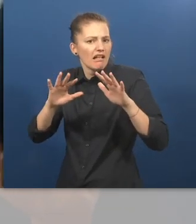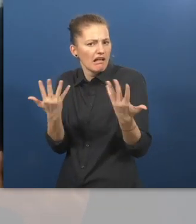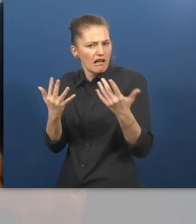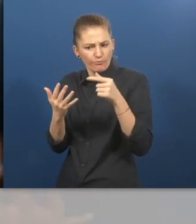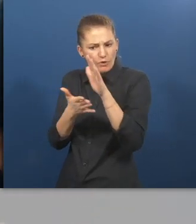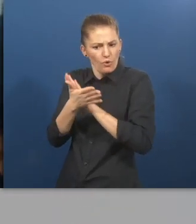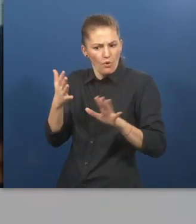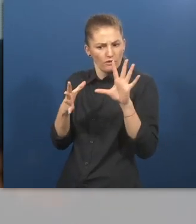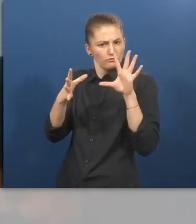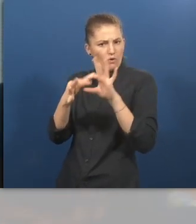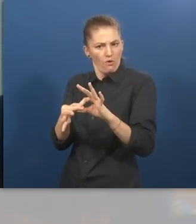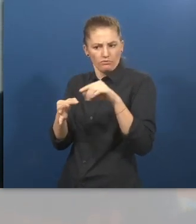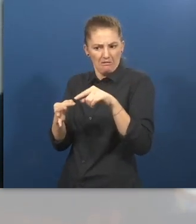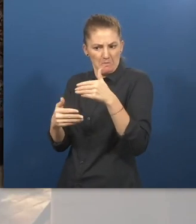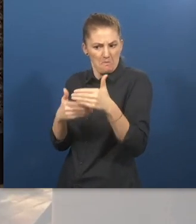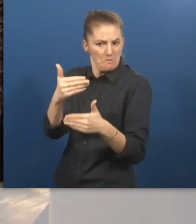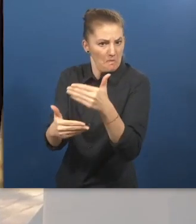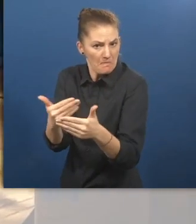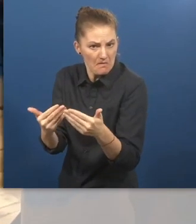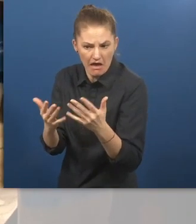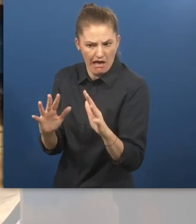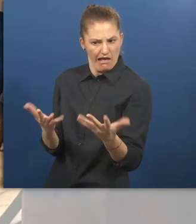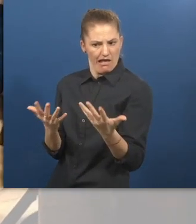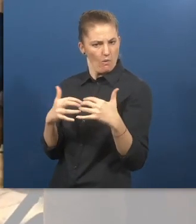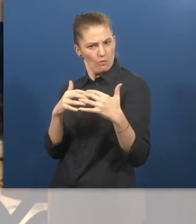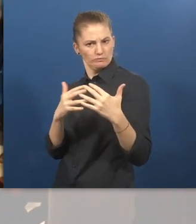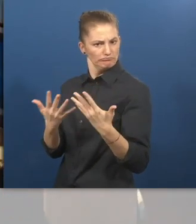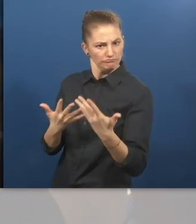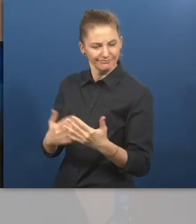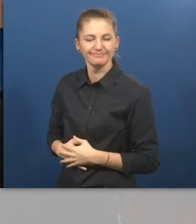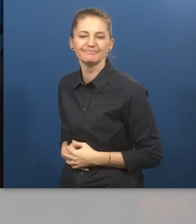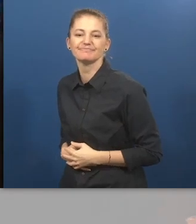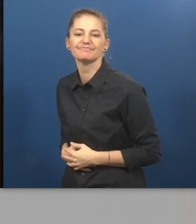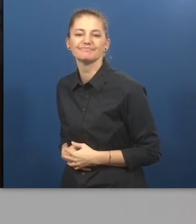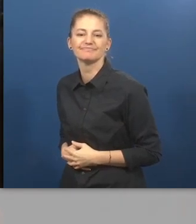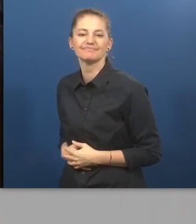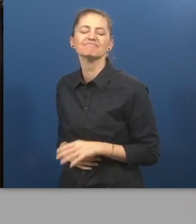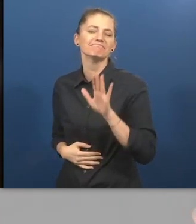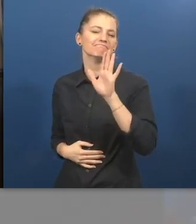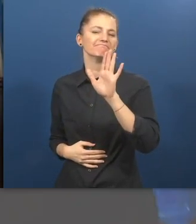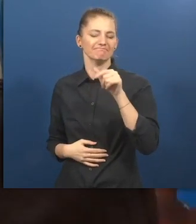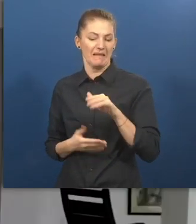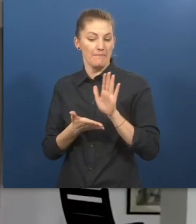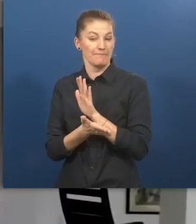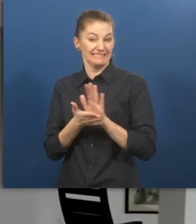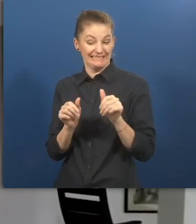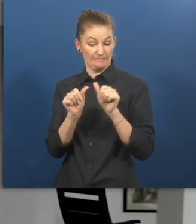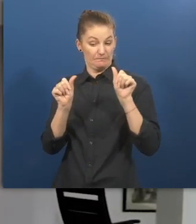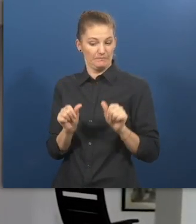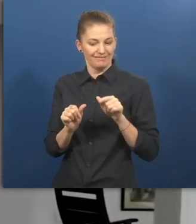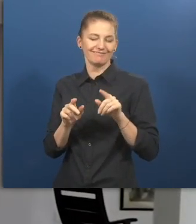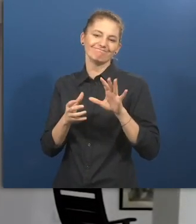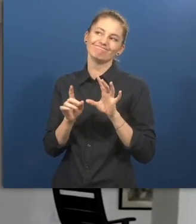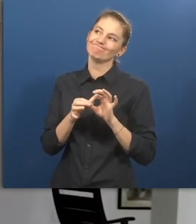How does College Connect work? Students sitting around the table, other students are drawing. We have a